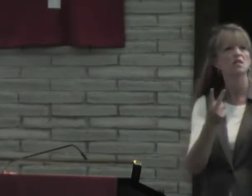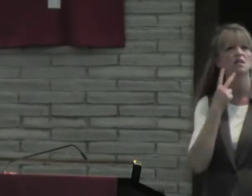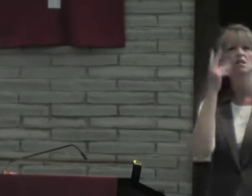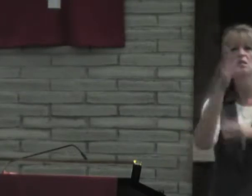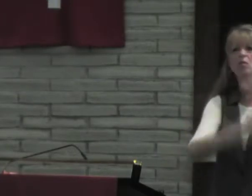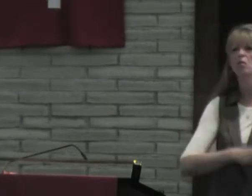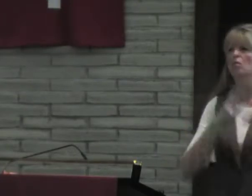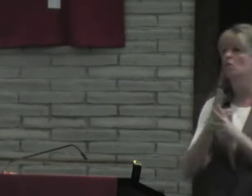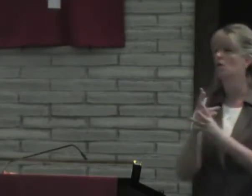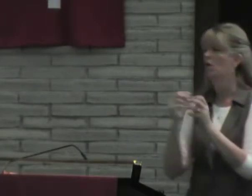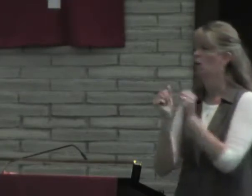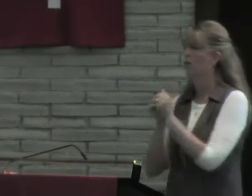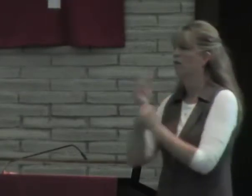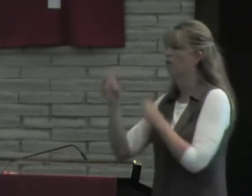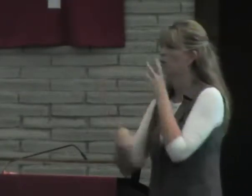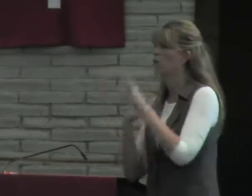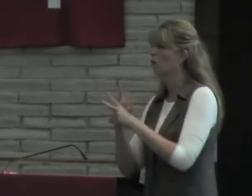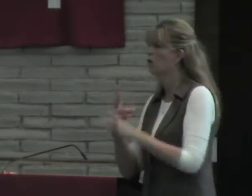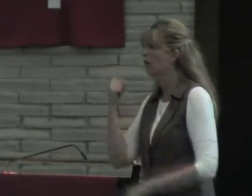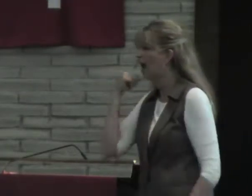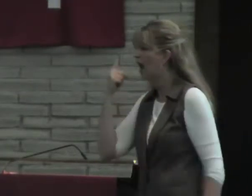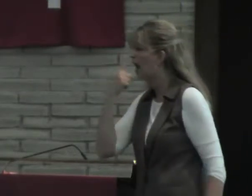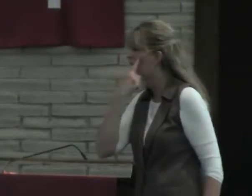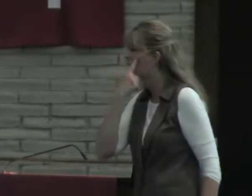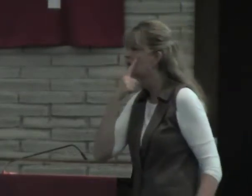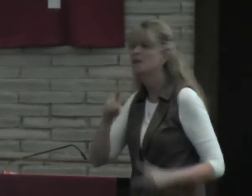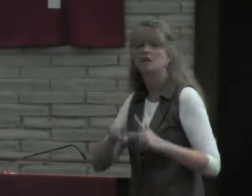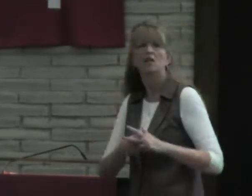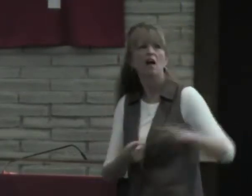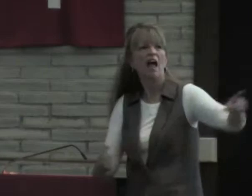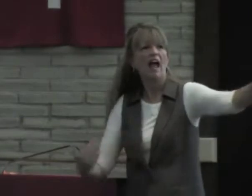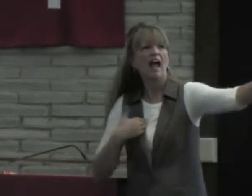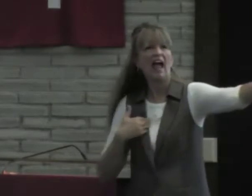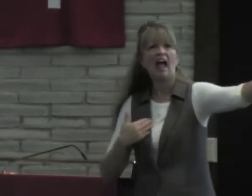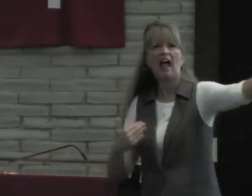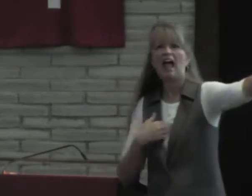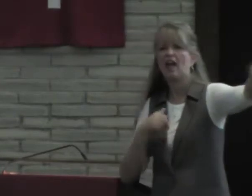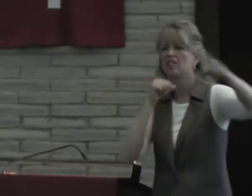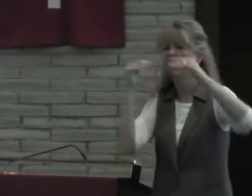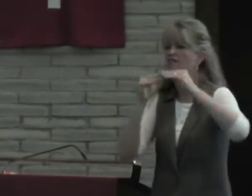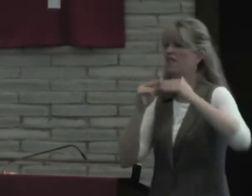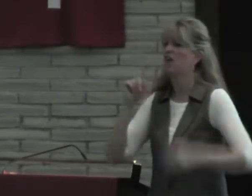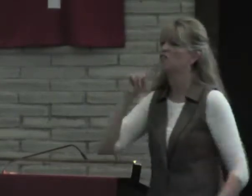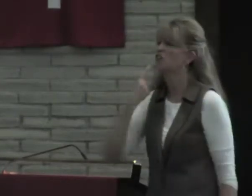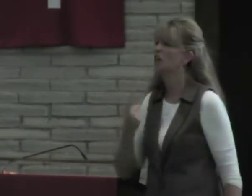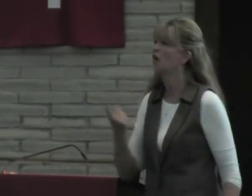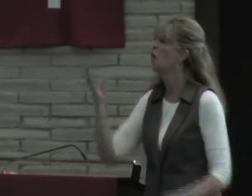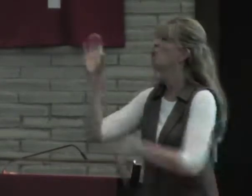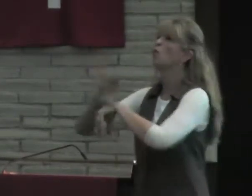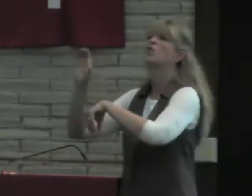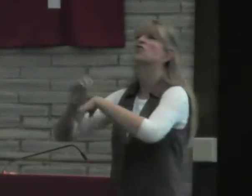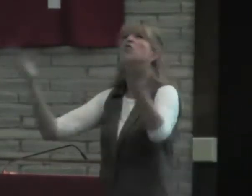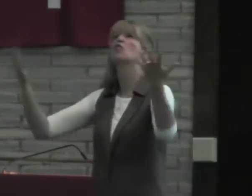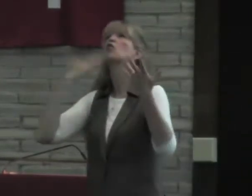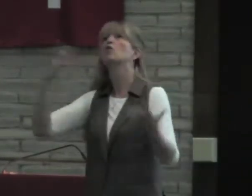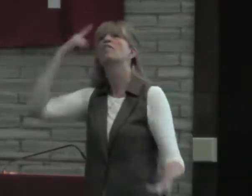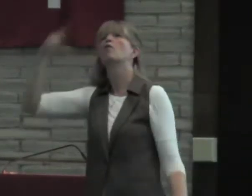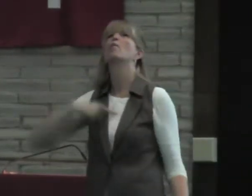He's starting to see the world with worldly eyes. Everything that people have, and it's not fair, and it's jealous.